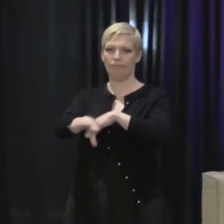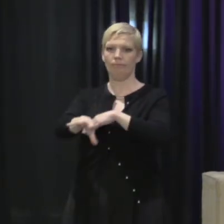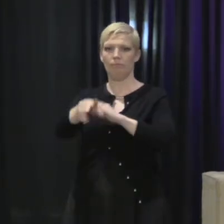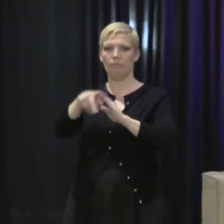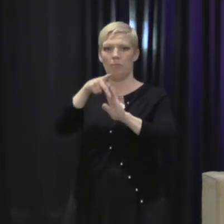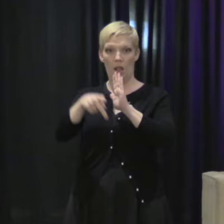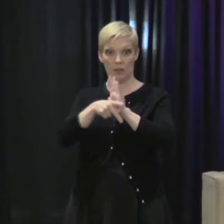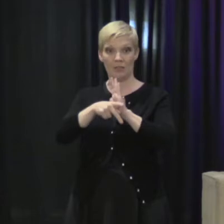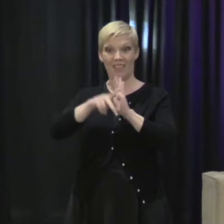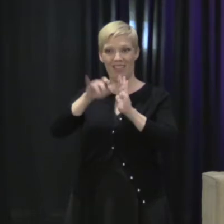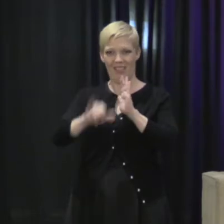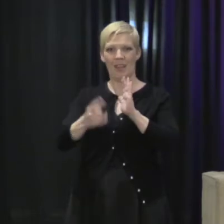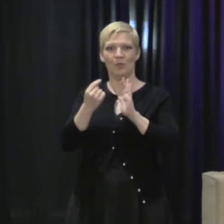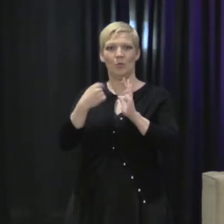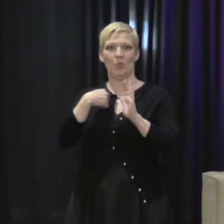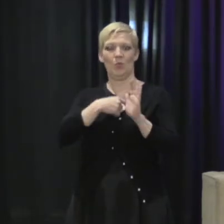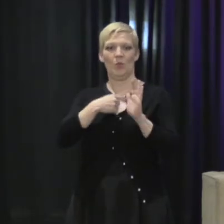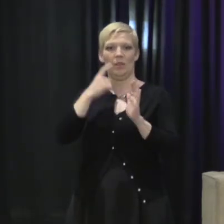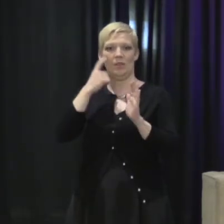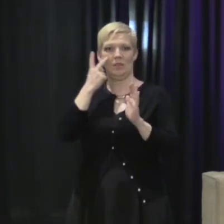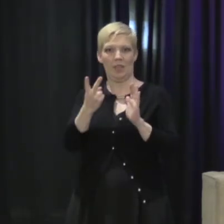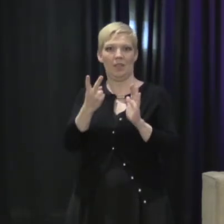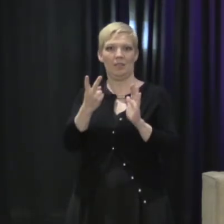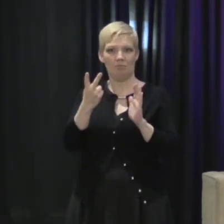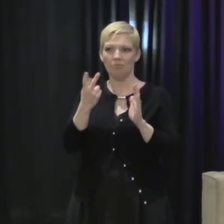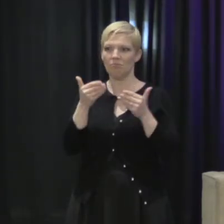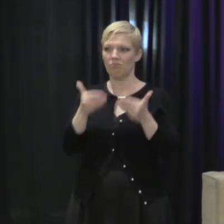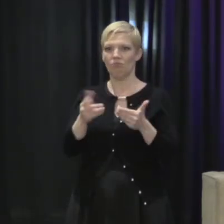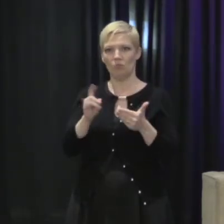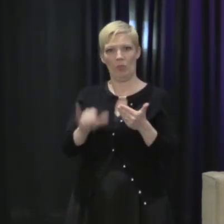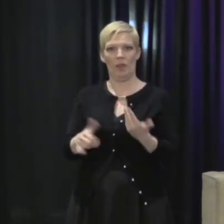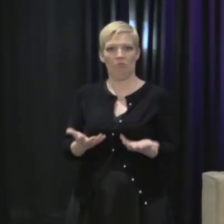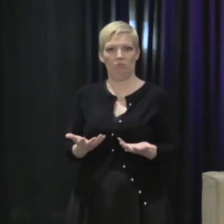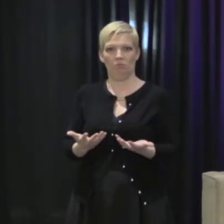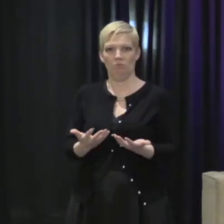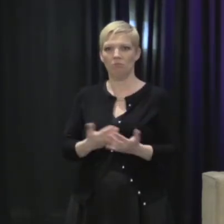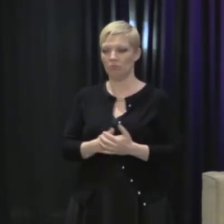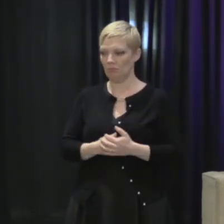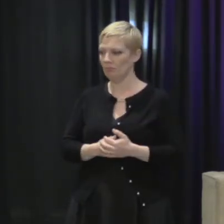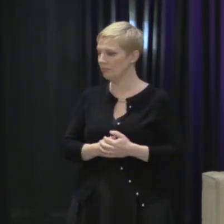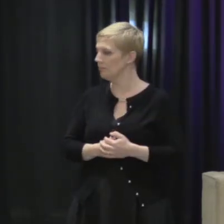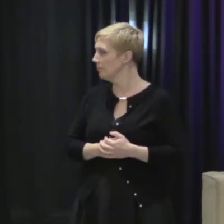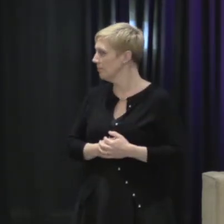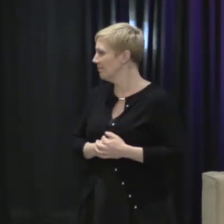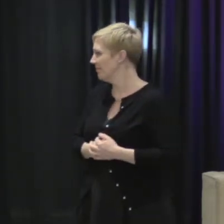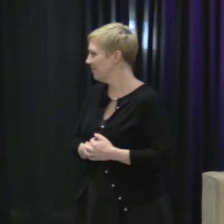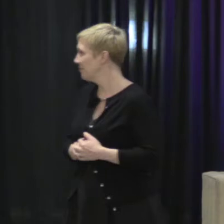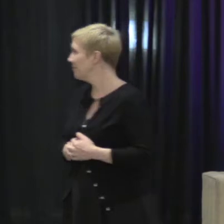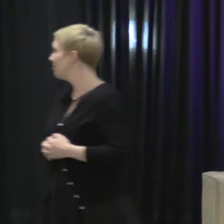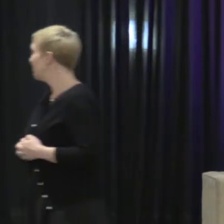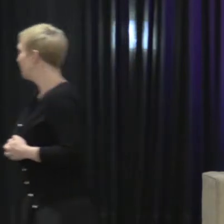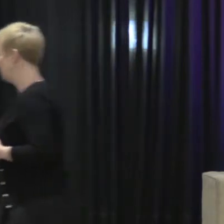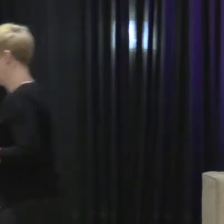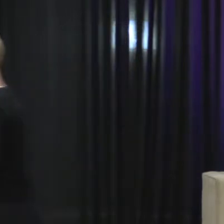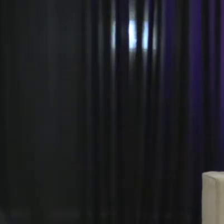that's what we thought. We thought, okay, let's get it to drive policy. And sorry about, okay,